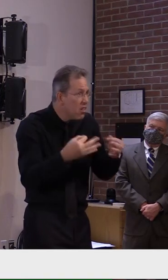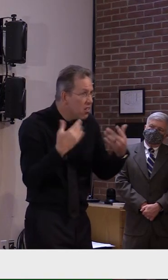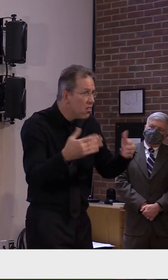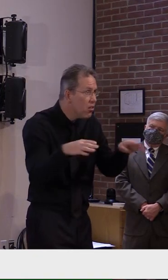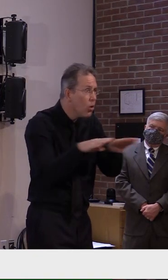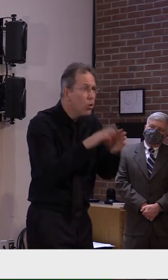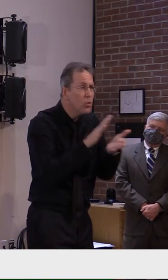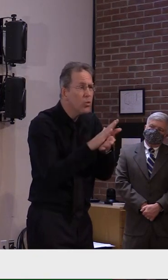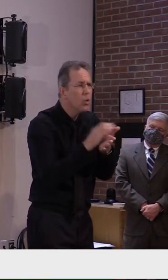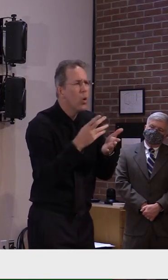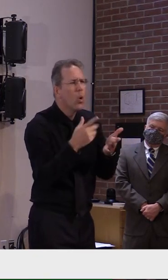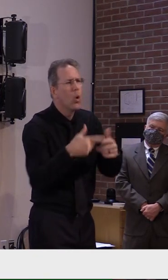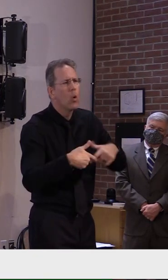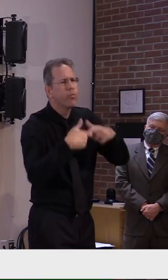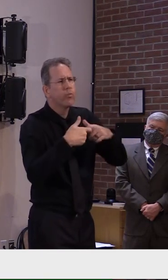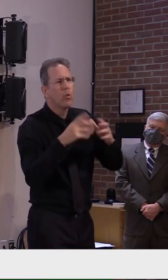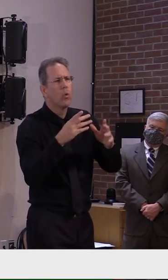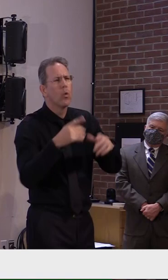and disposition.